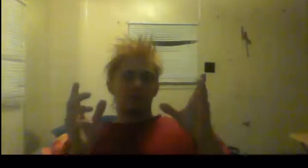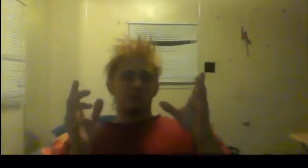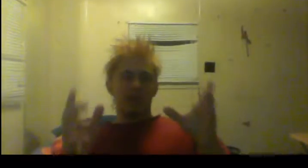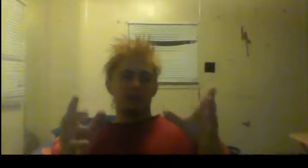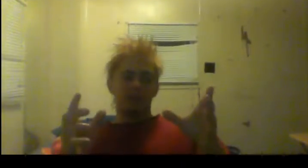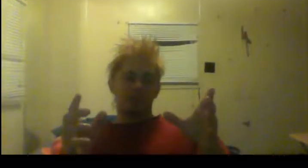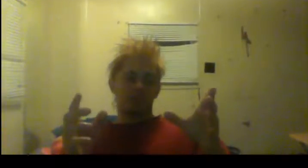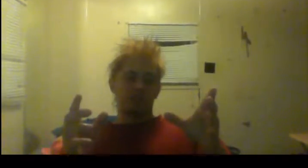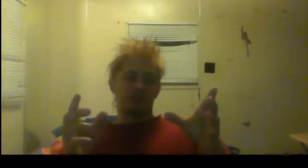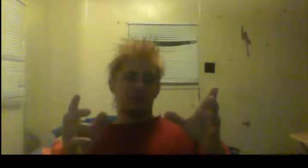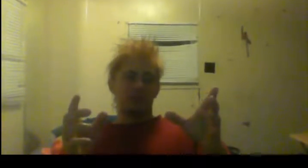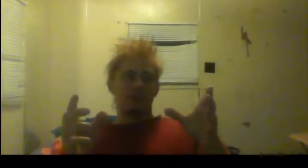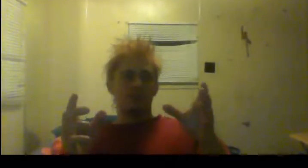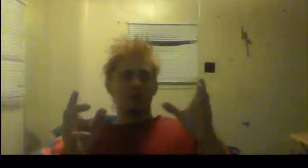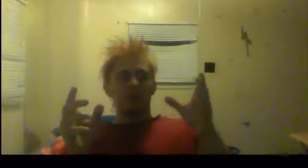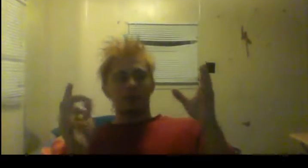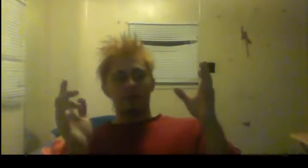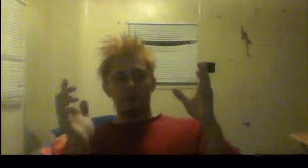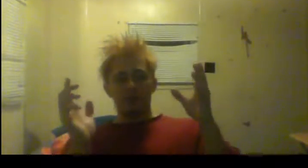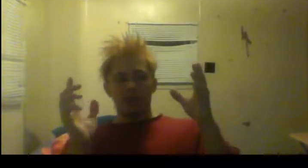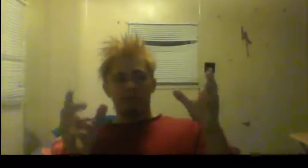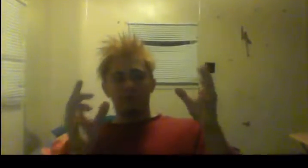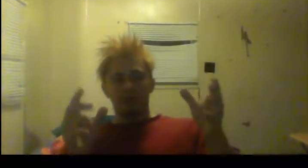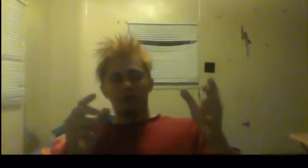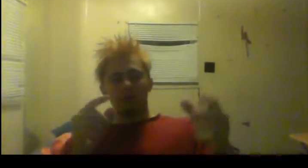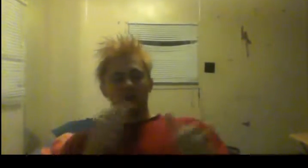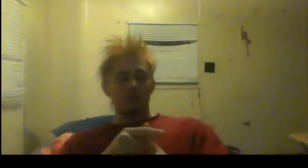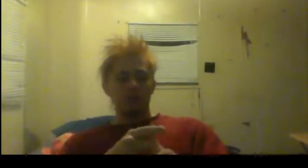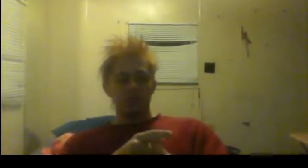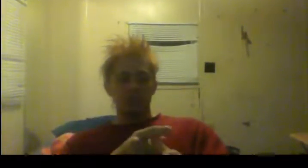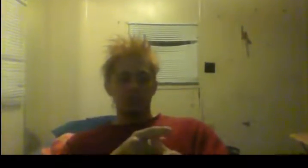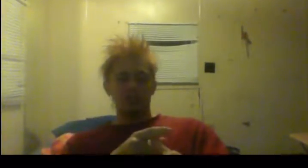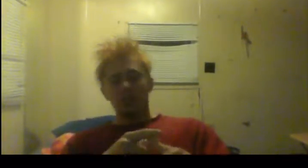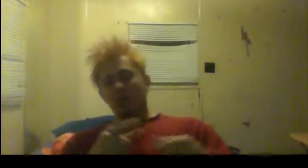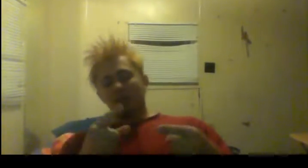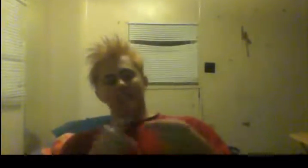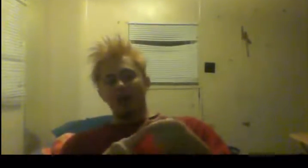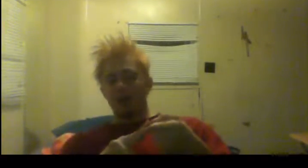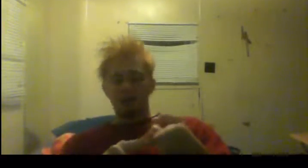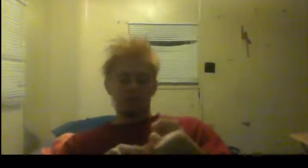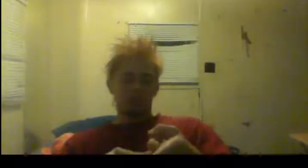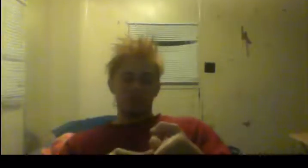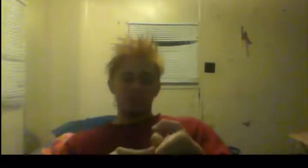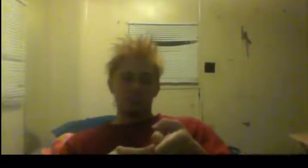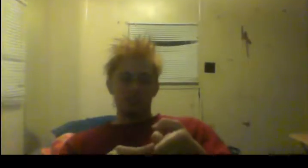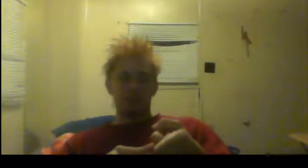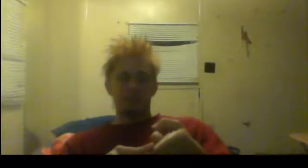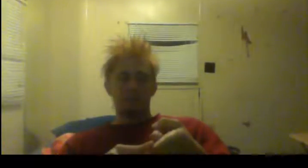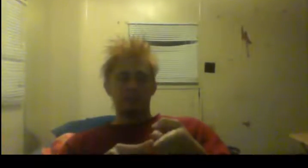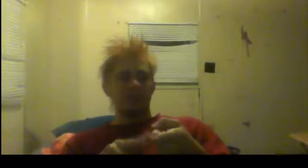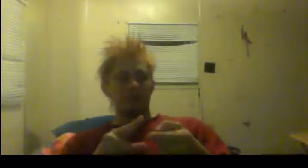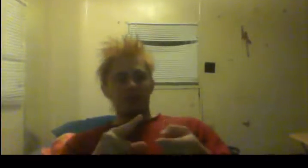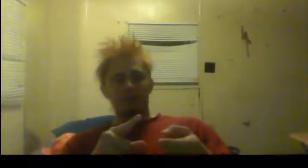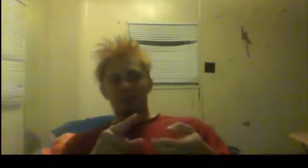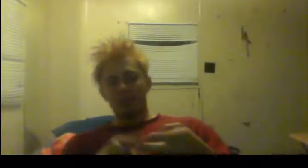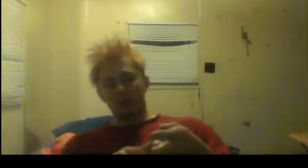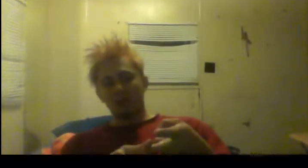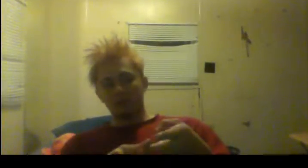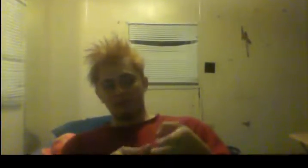to metabolize something. If you, if you do not have the money to go to GNC and buy all these expensive supplements, then you have to depend on your